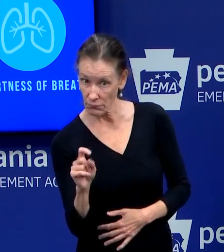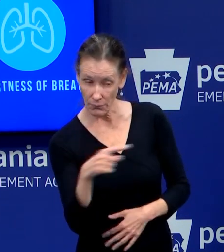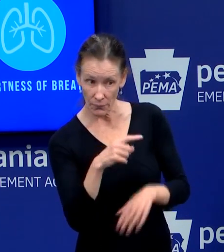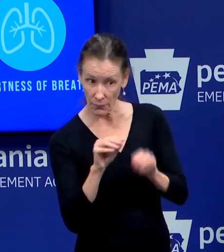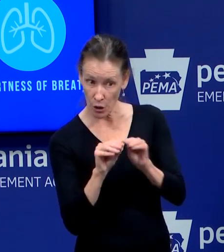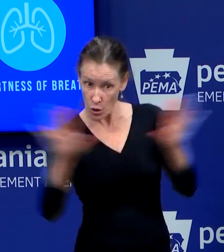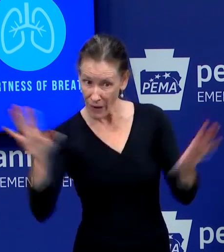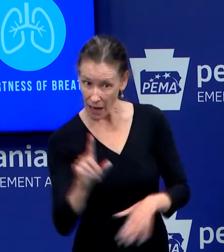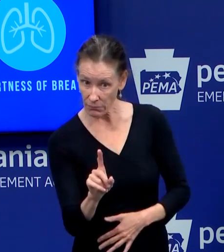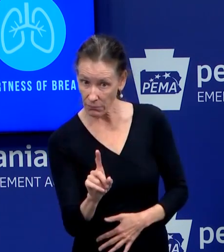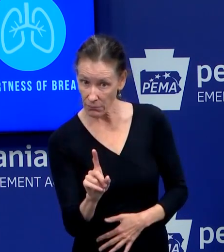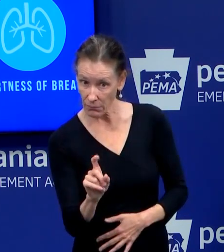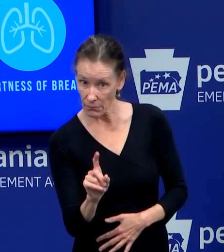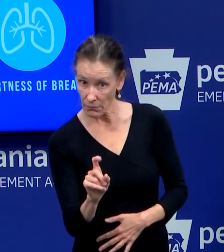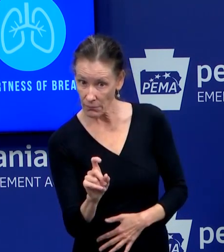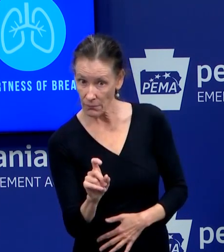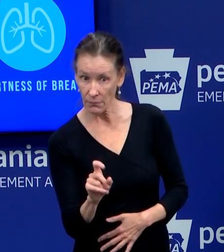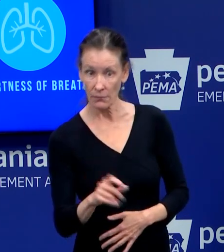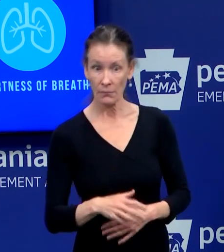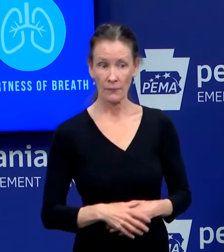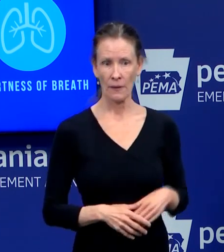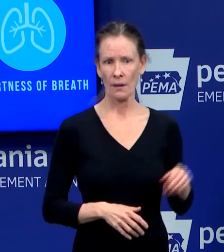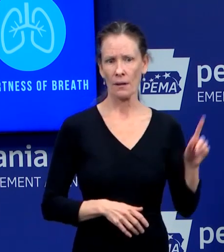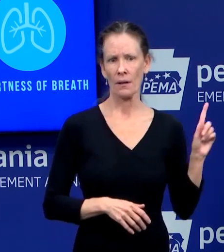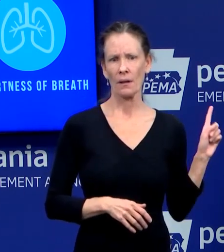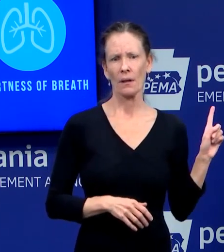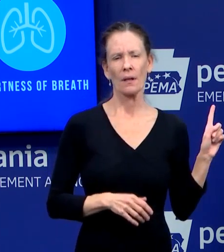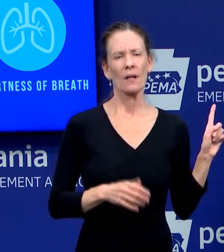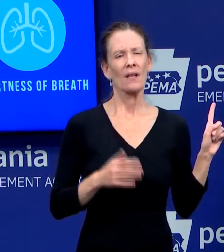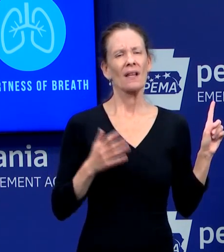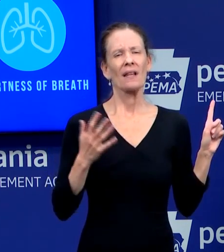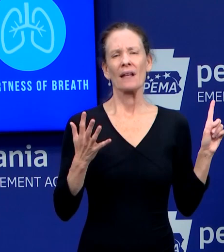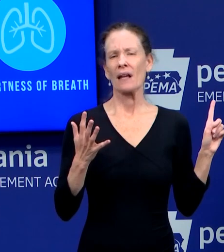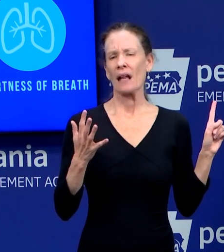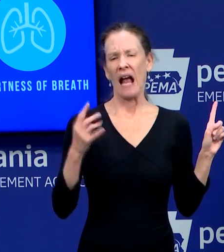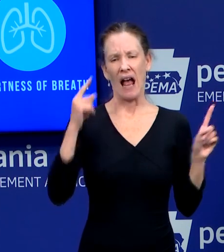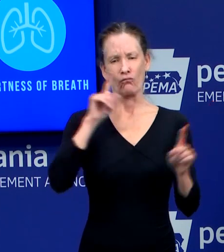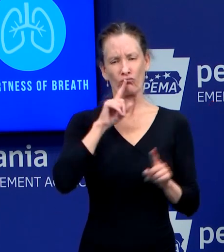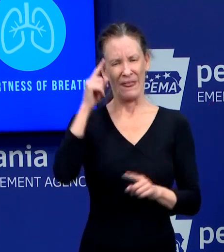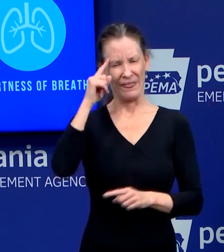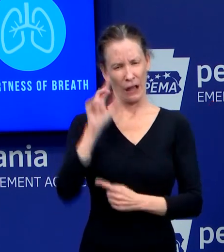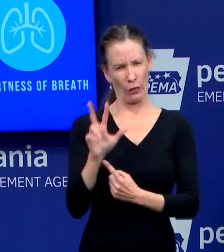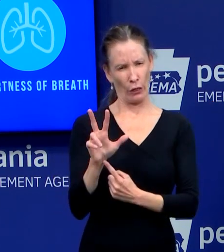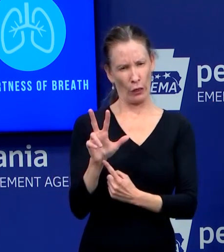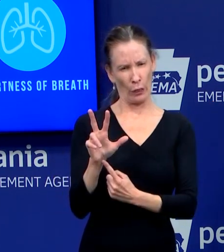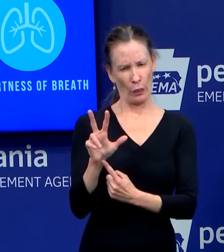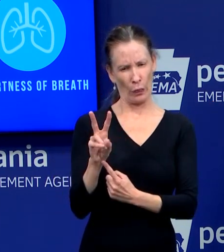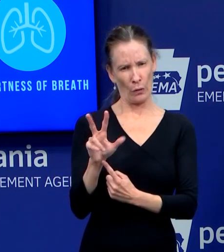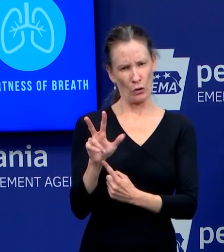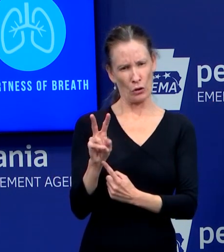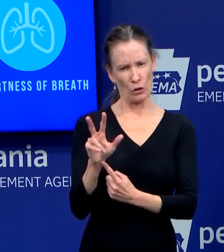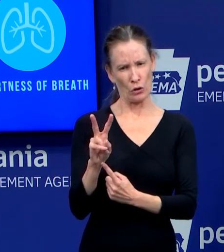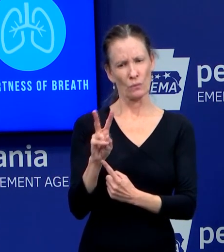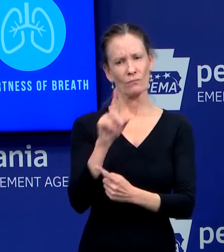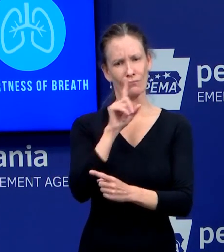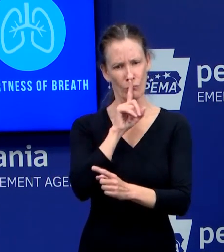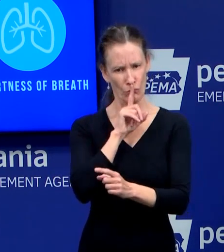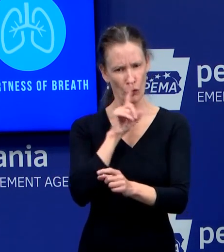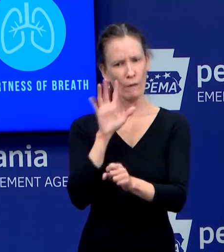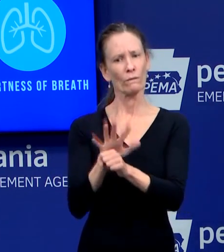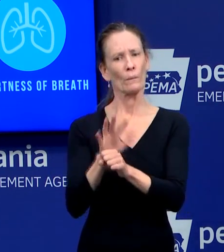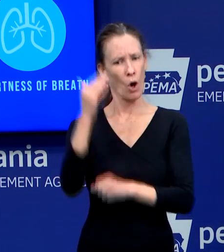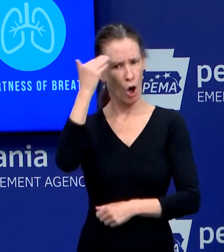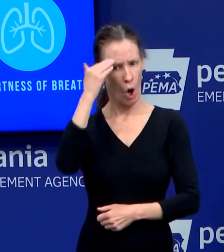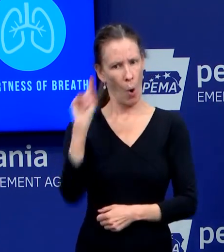I believe, and we'll check on that, but I believe 32, and one is under investigation. So we have community